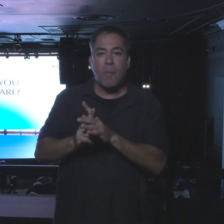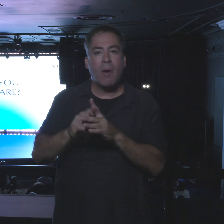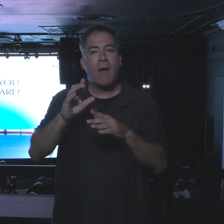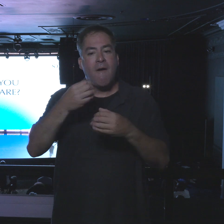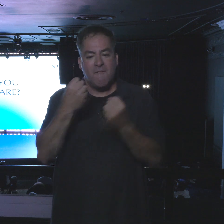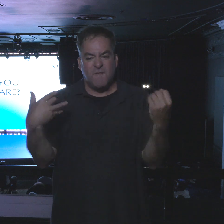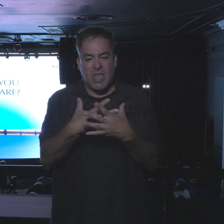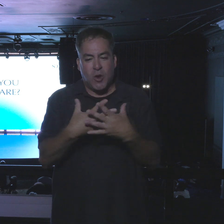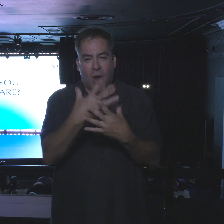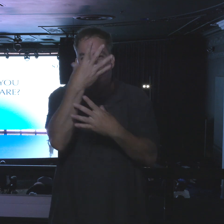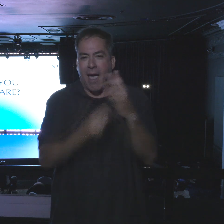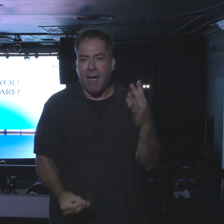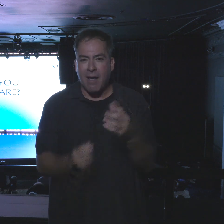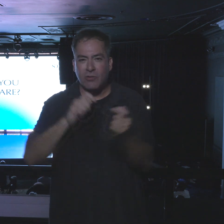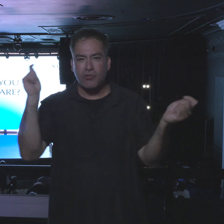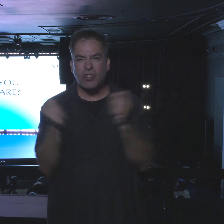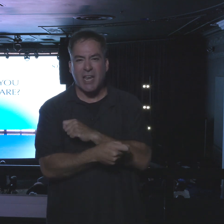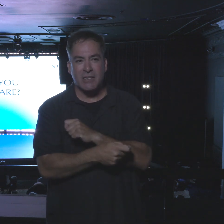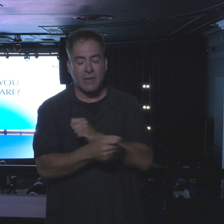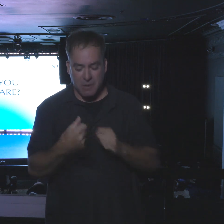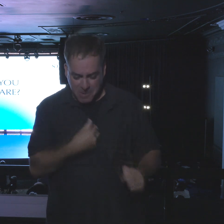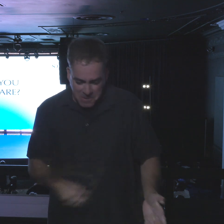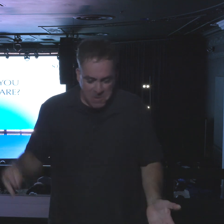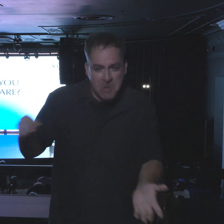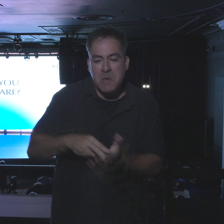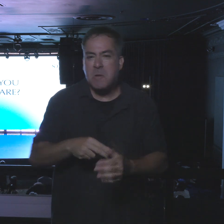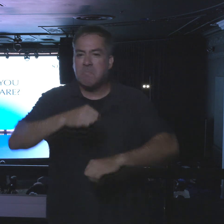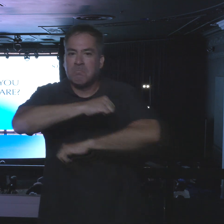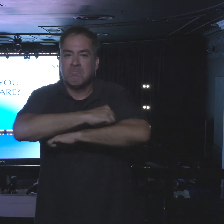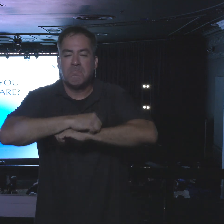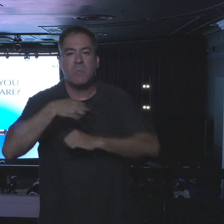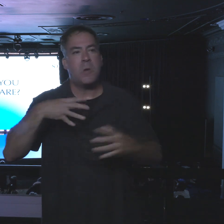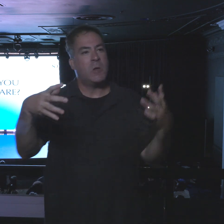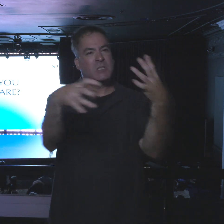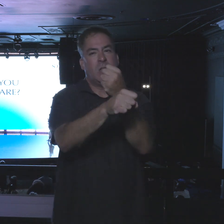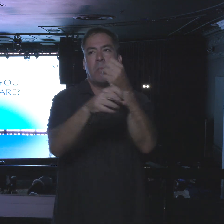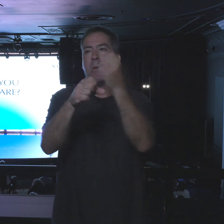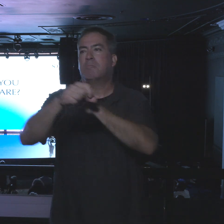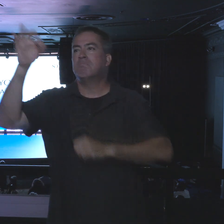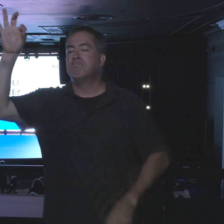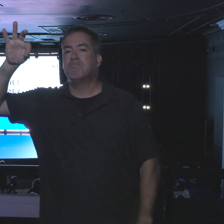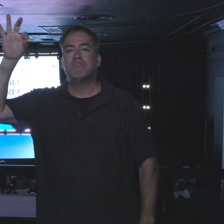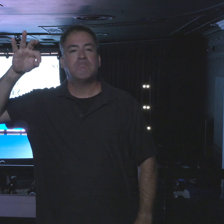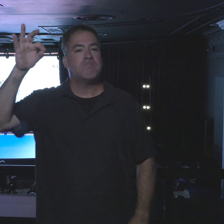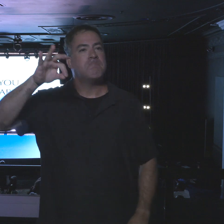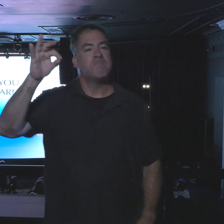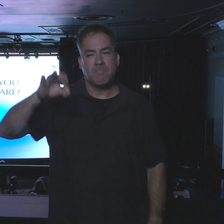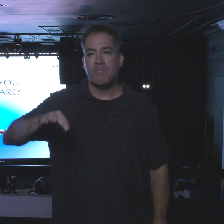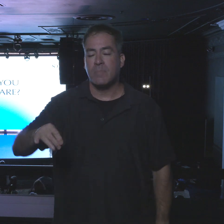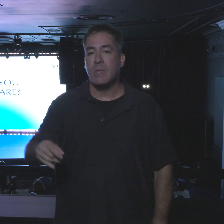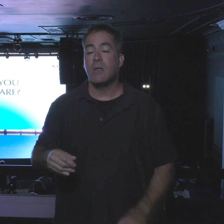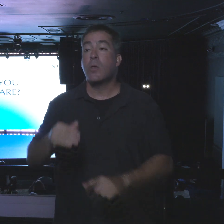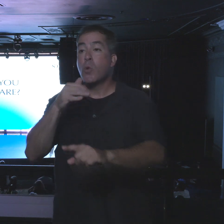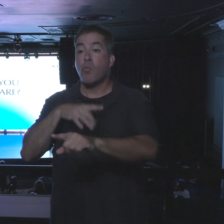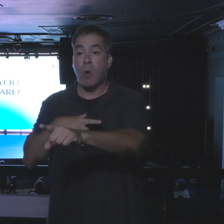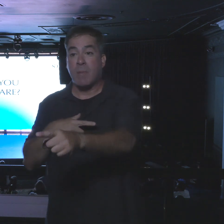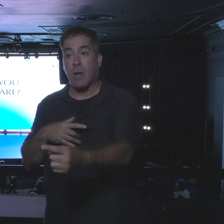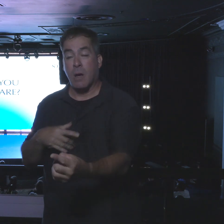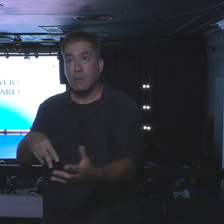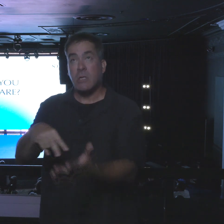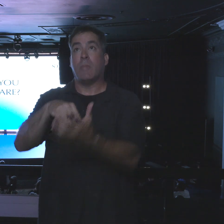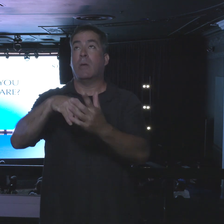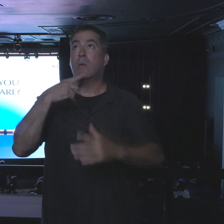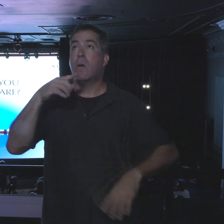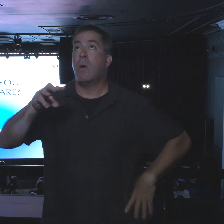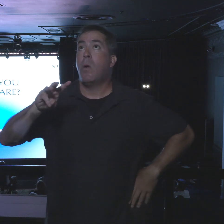changed. So I get up and I give this little synopsis that the woman got up and she was like,